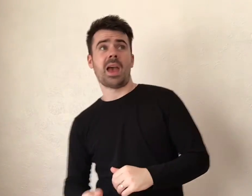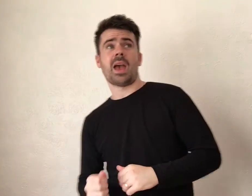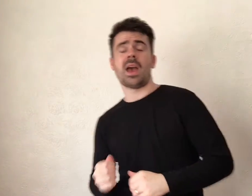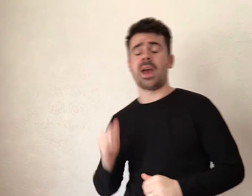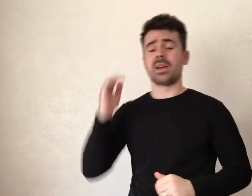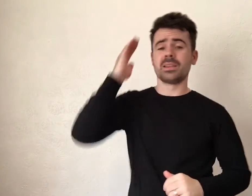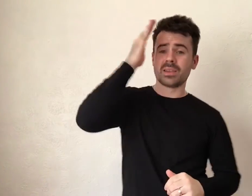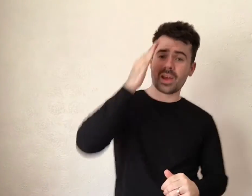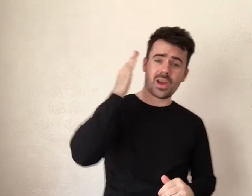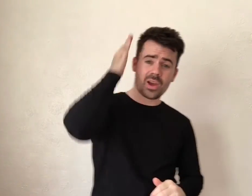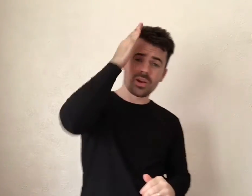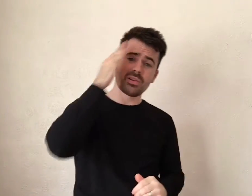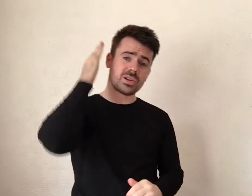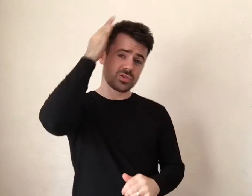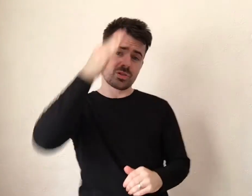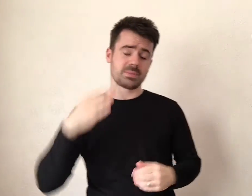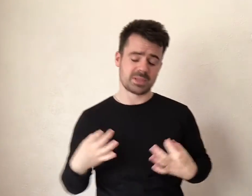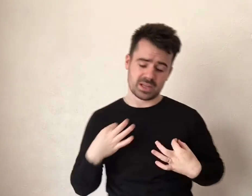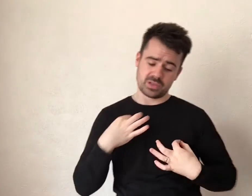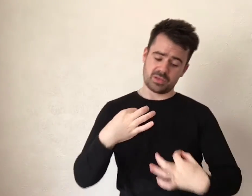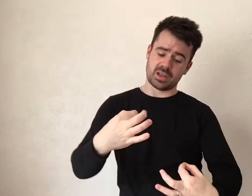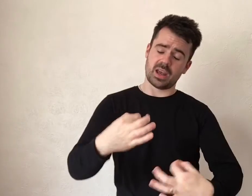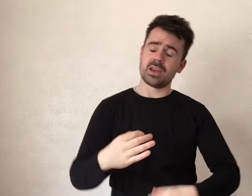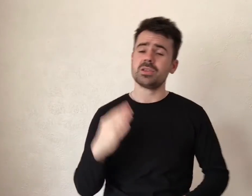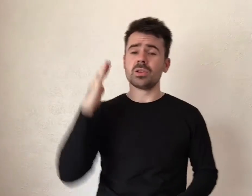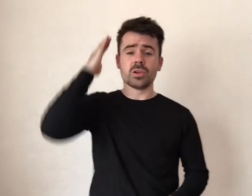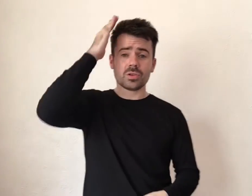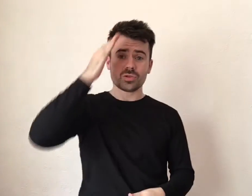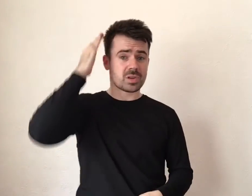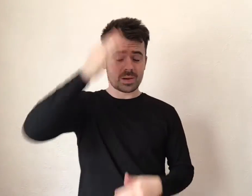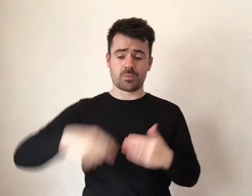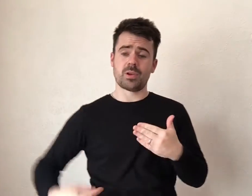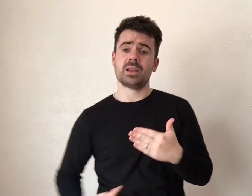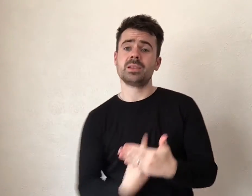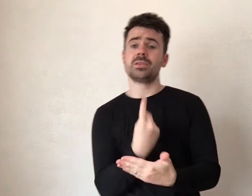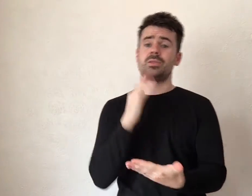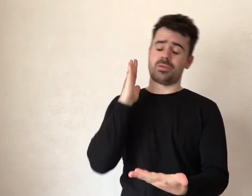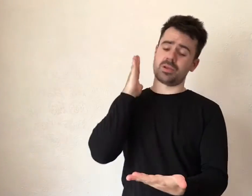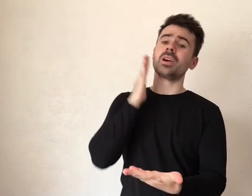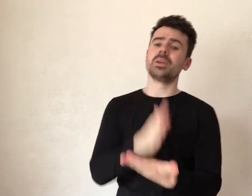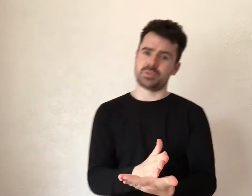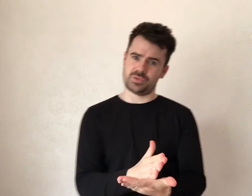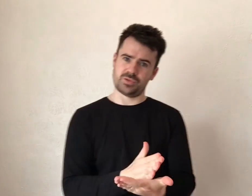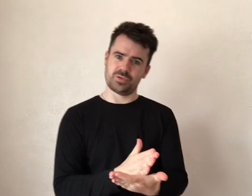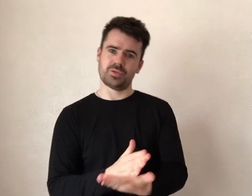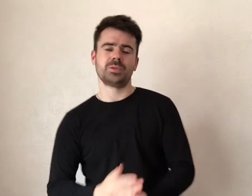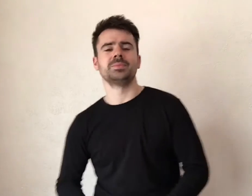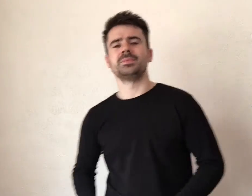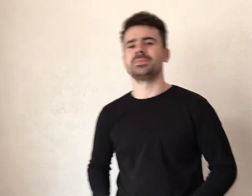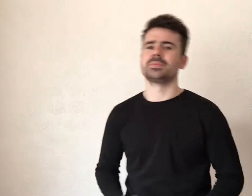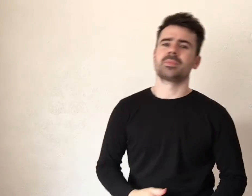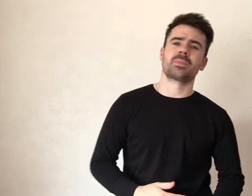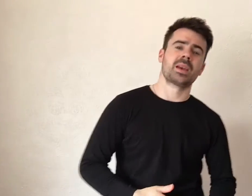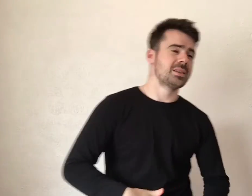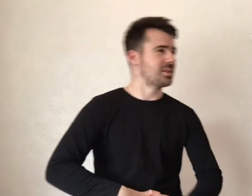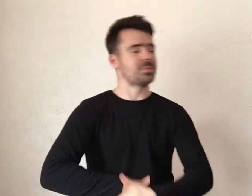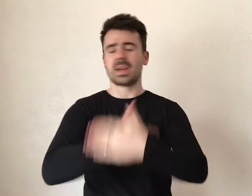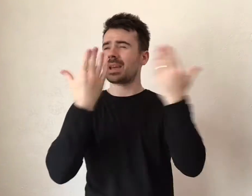And the dreams that you dare to dream will let you come true Someday